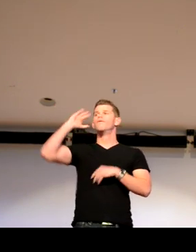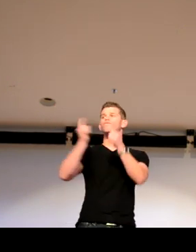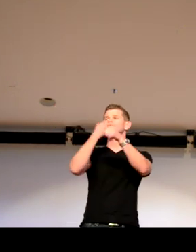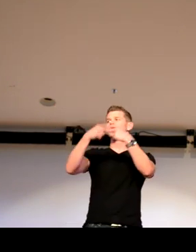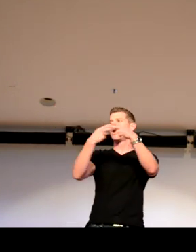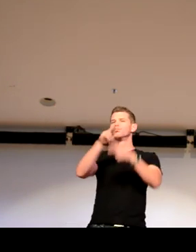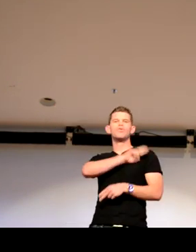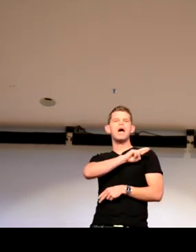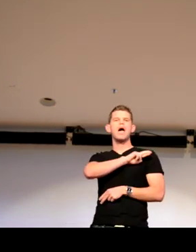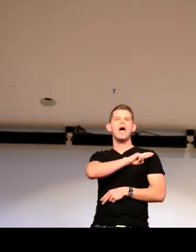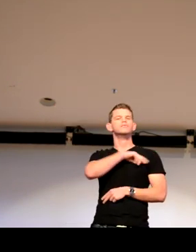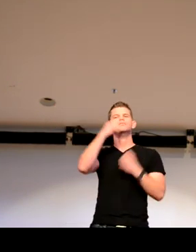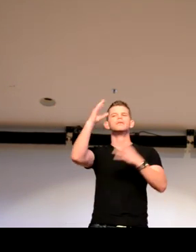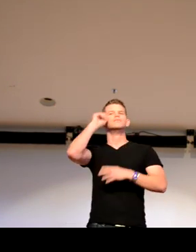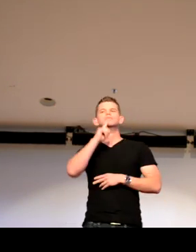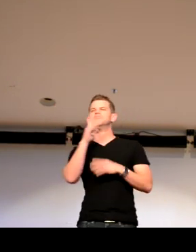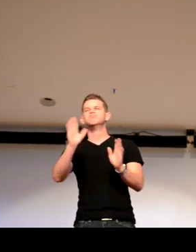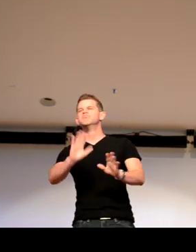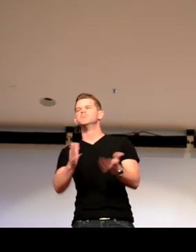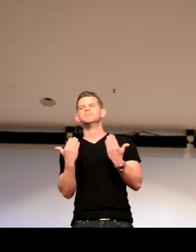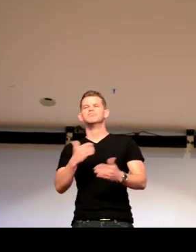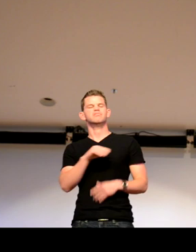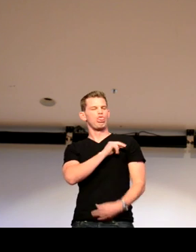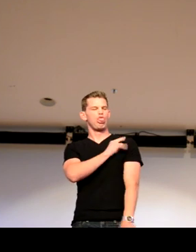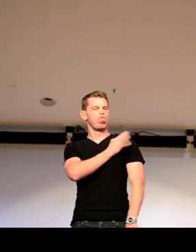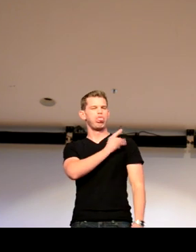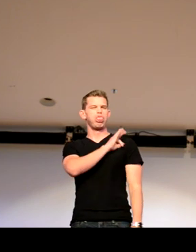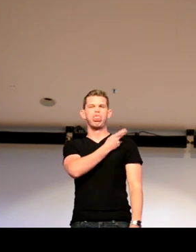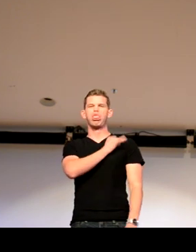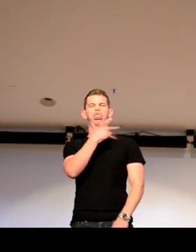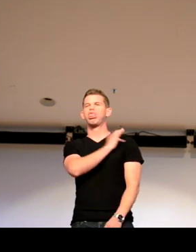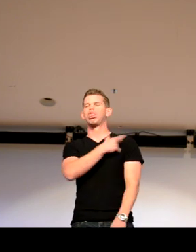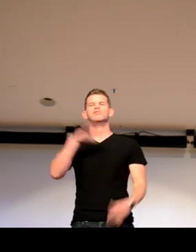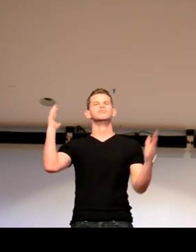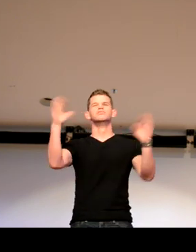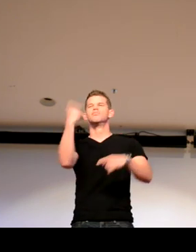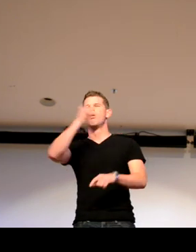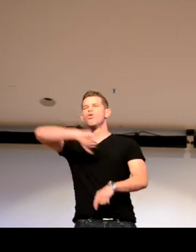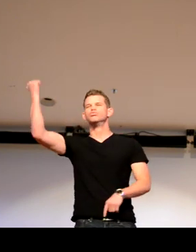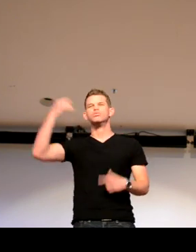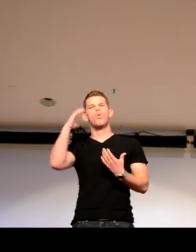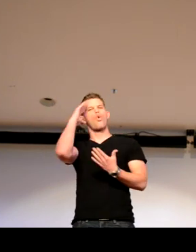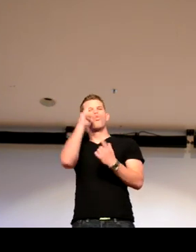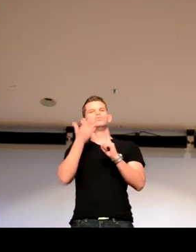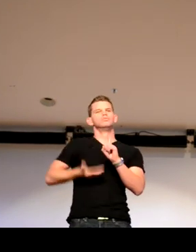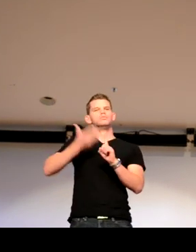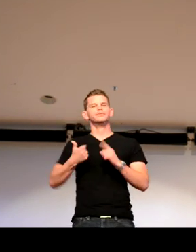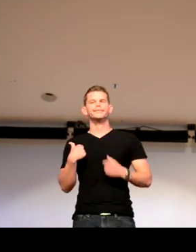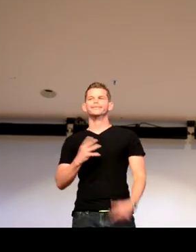I used to, my first sign name was this on the chest, but then a lot of people got it wrong. So I wanted somebody else.